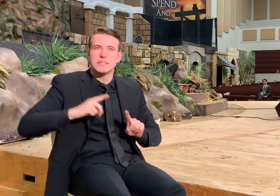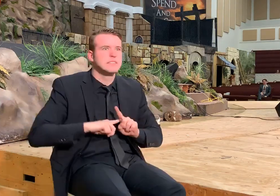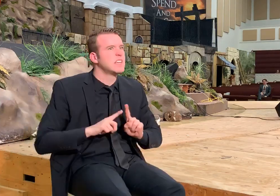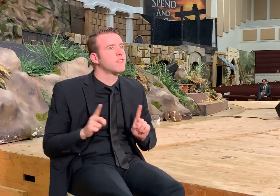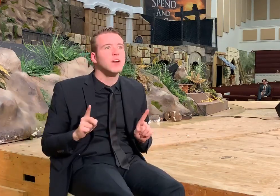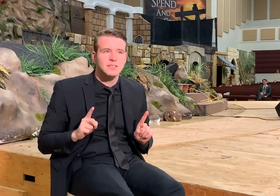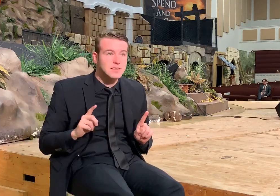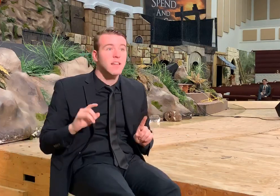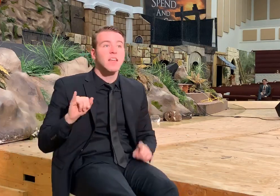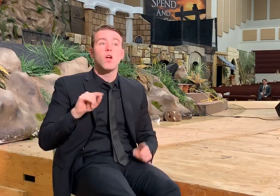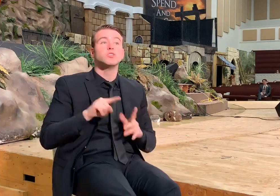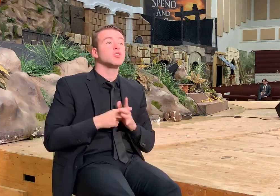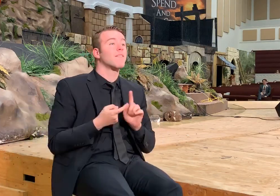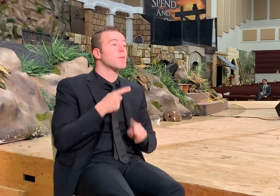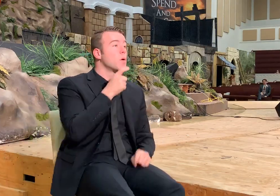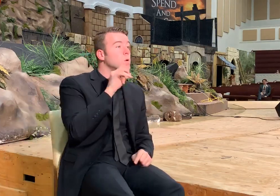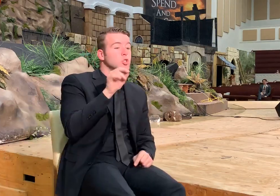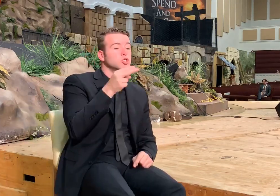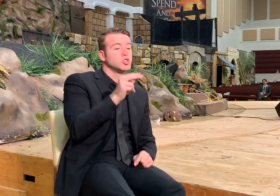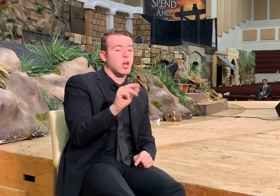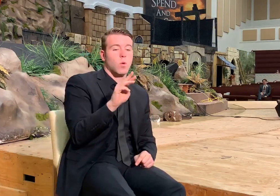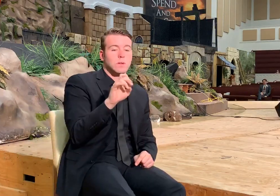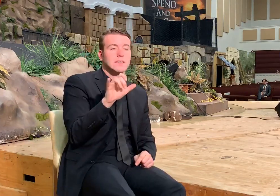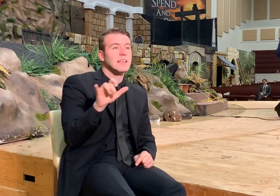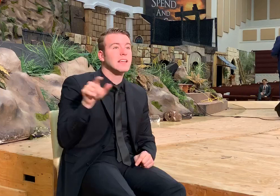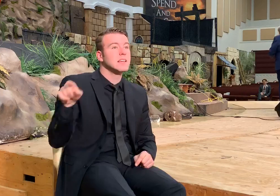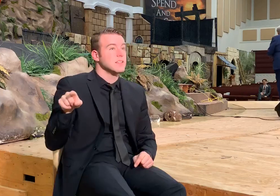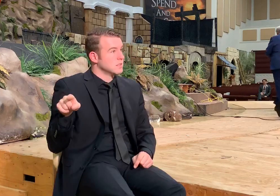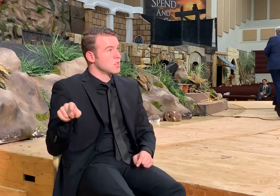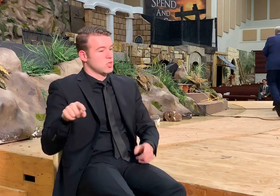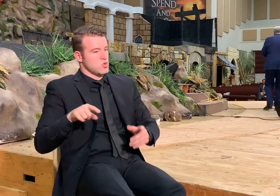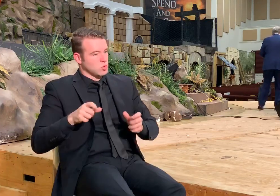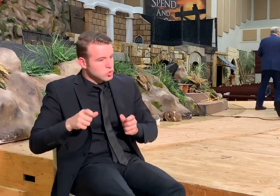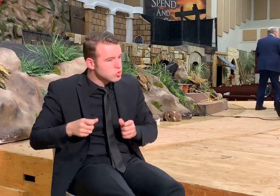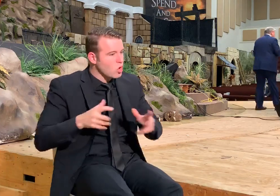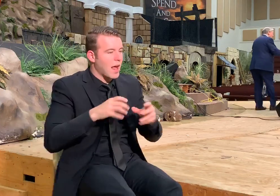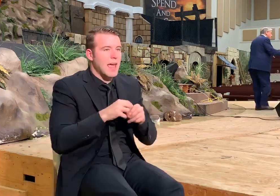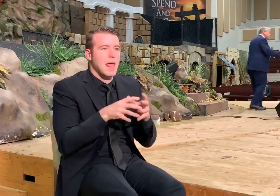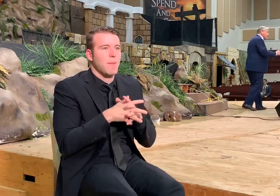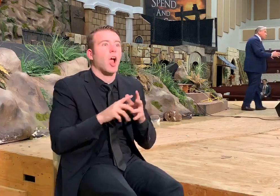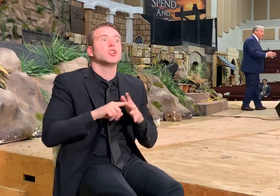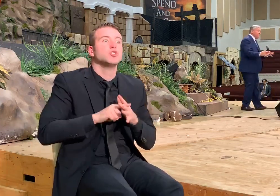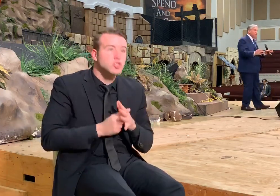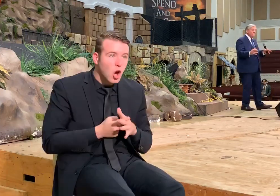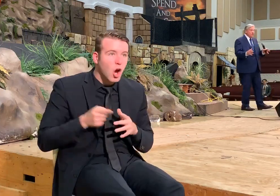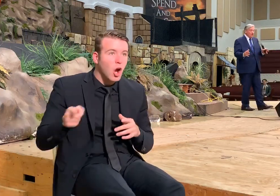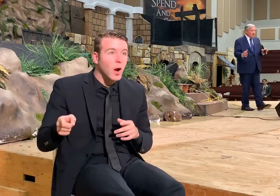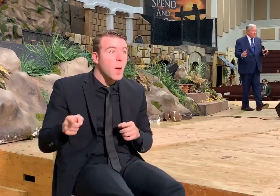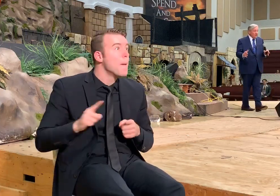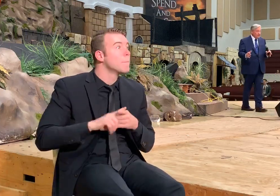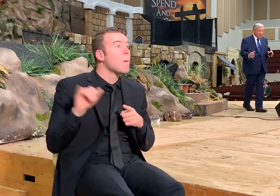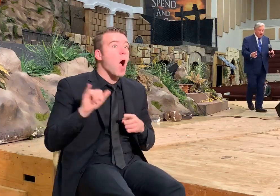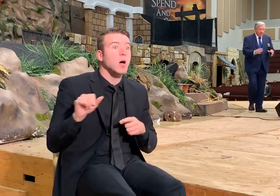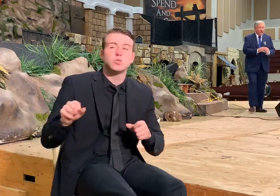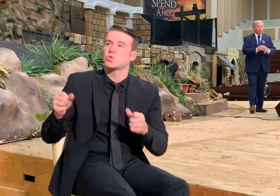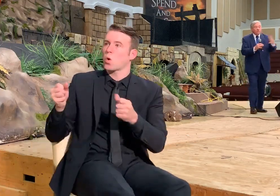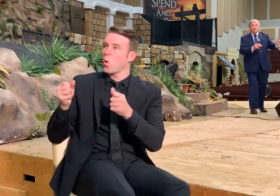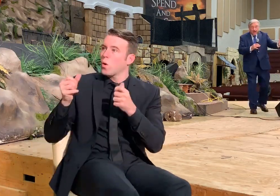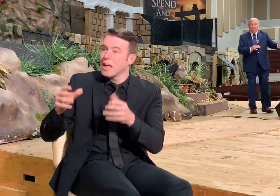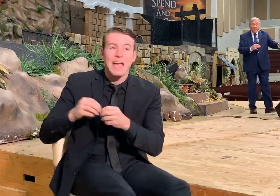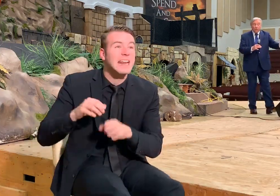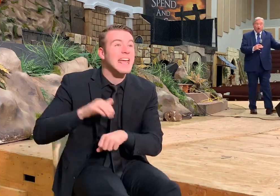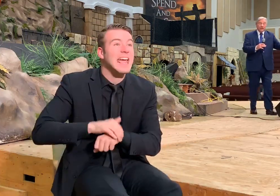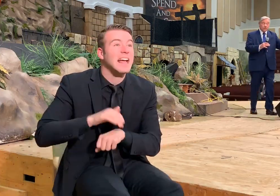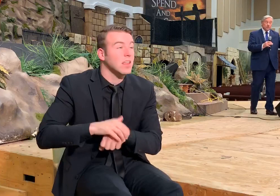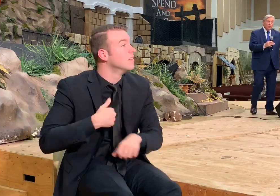And John Wesley was a primary mover and shaker in all of that in America, besides being a primary mover and shaker in England. But they